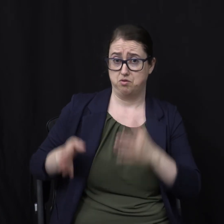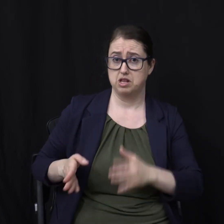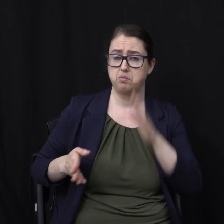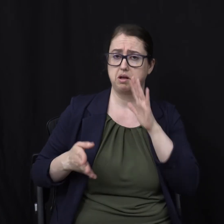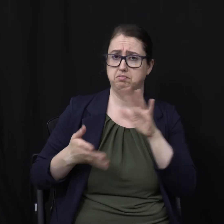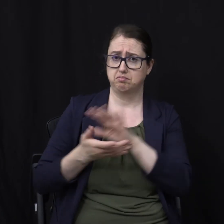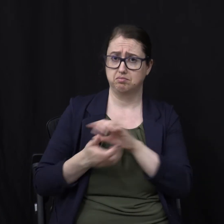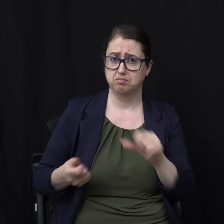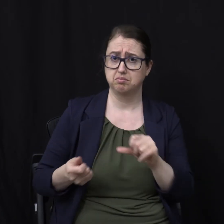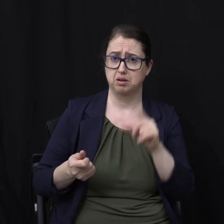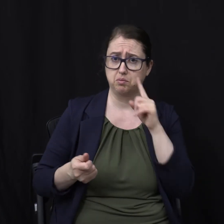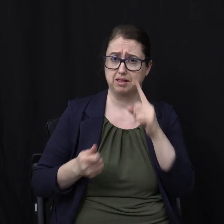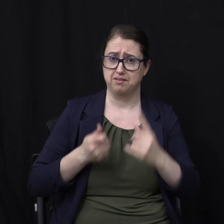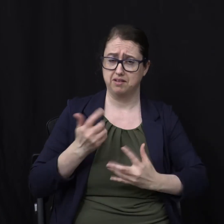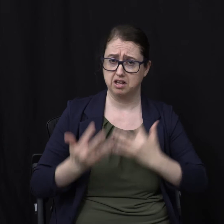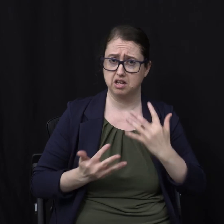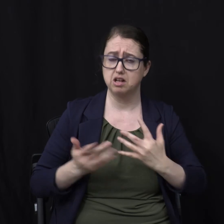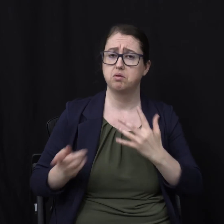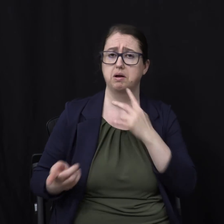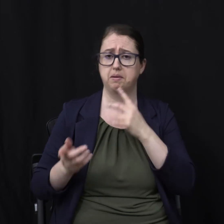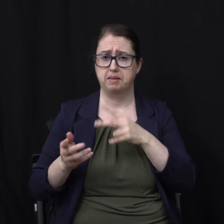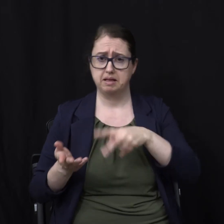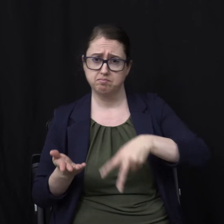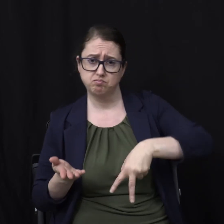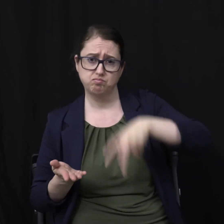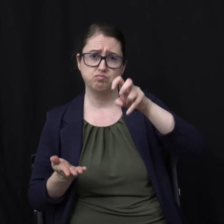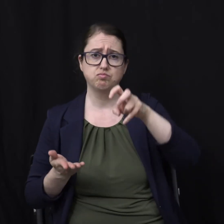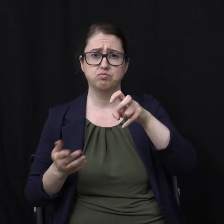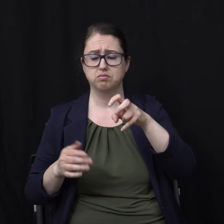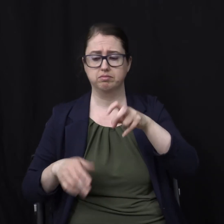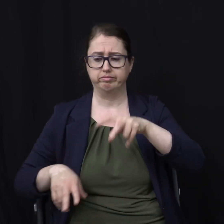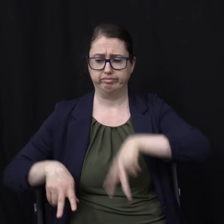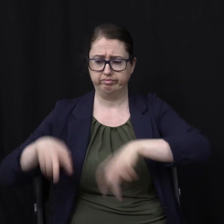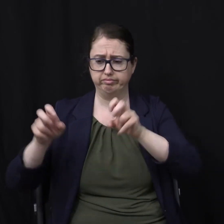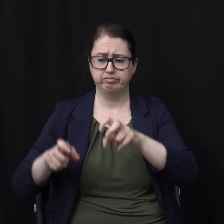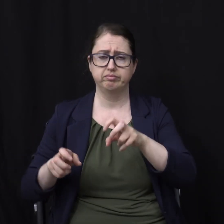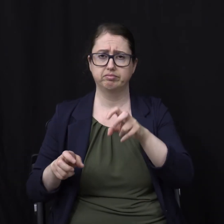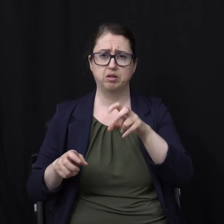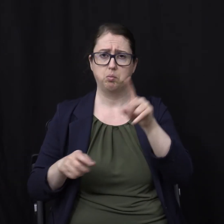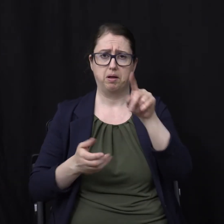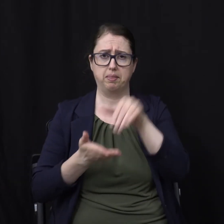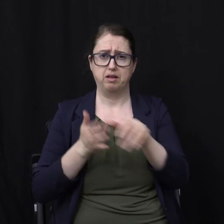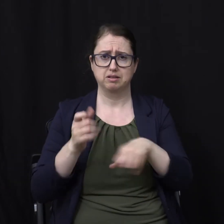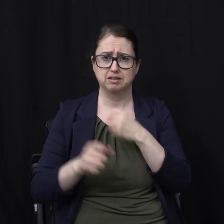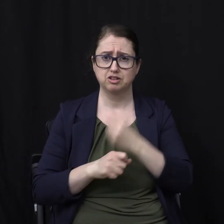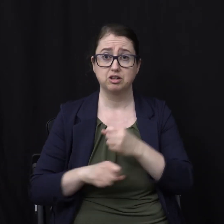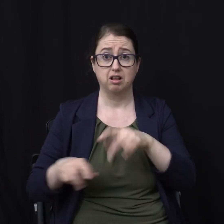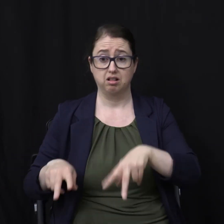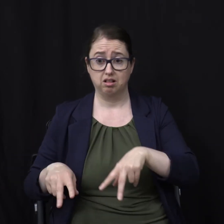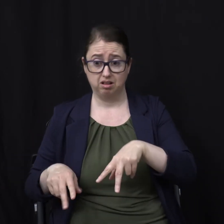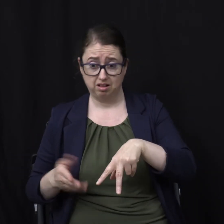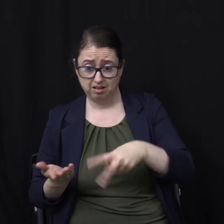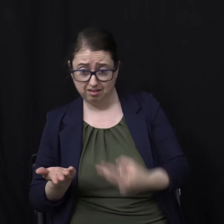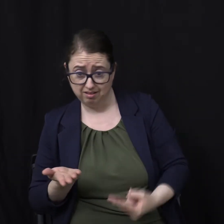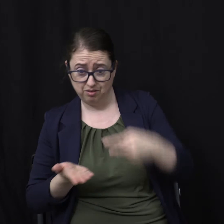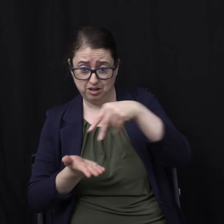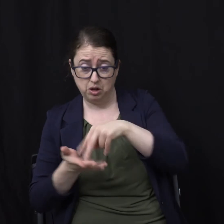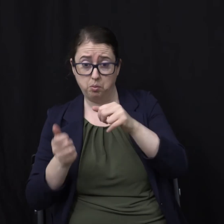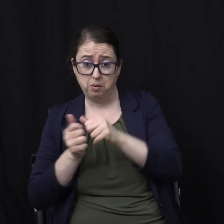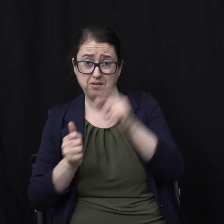destroyed By that fire When they come out of the grave After that thousand years They don't come out With immortality They come out With the same mind character